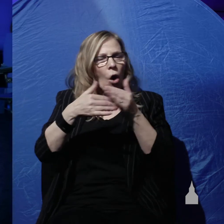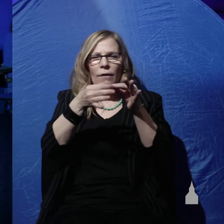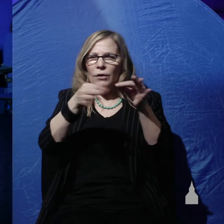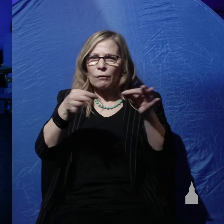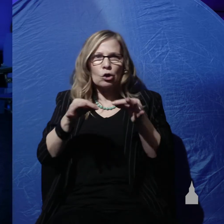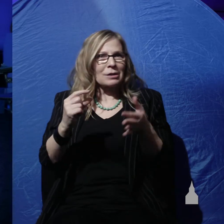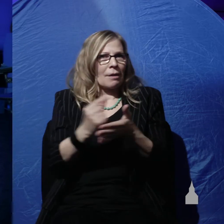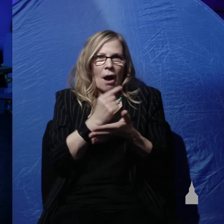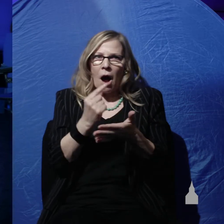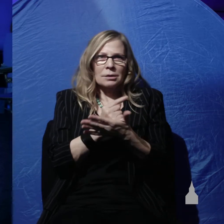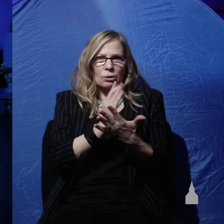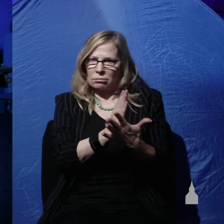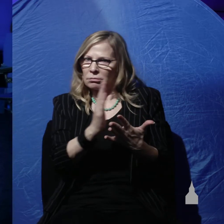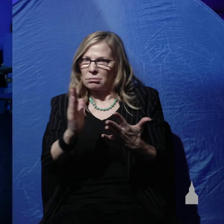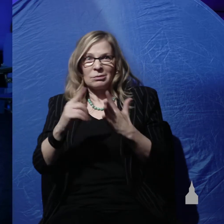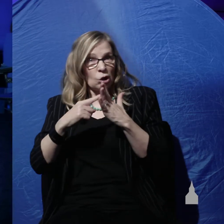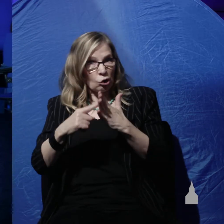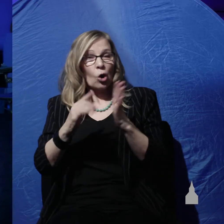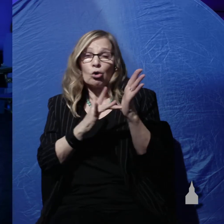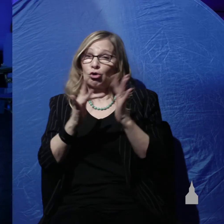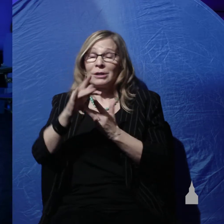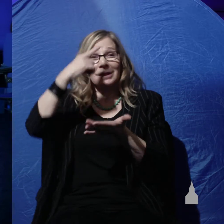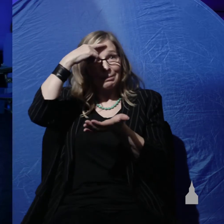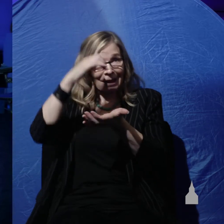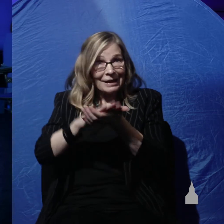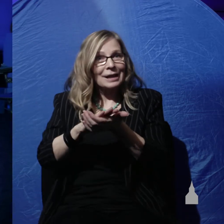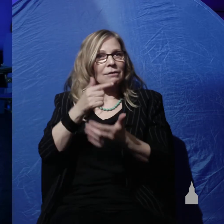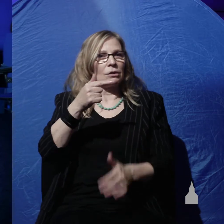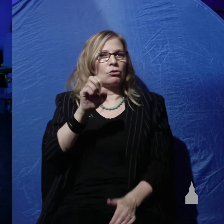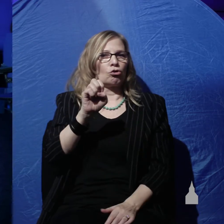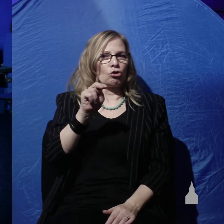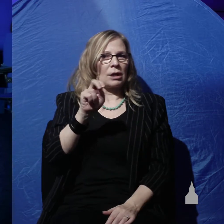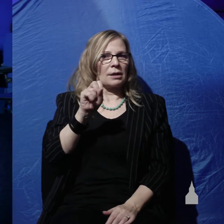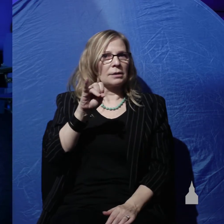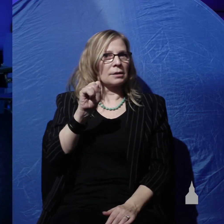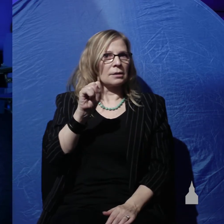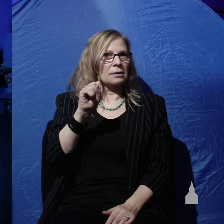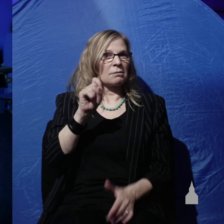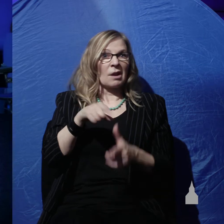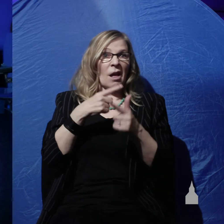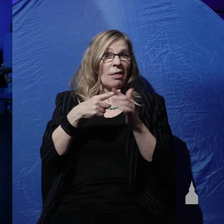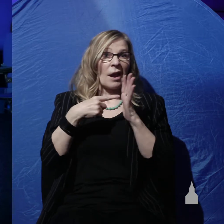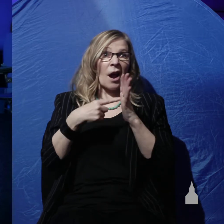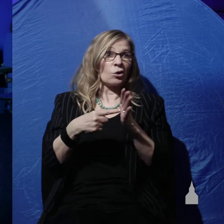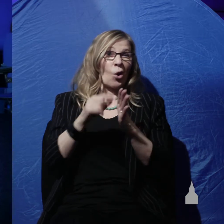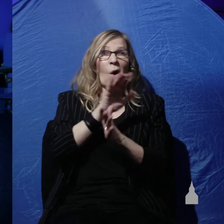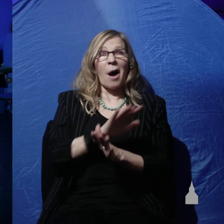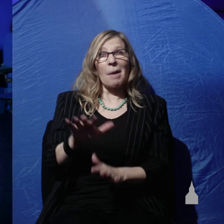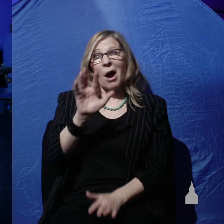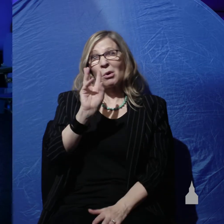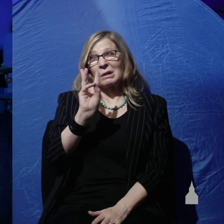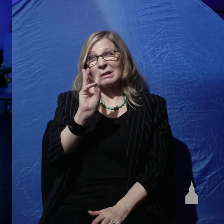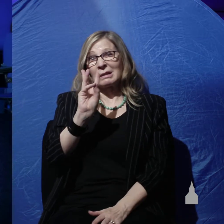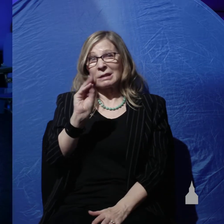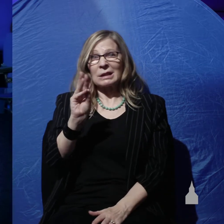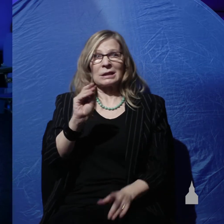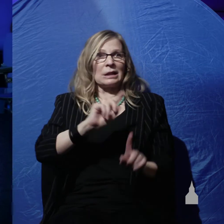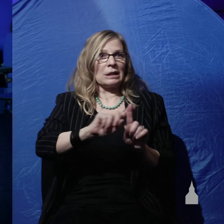the Gospels that reveal that Jesus believed Genesis, and then I show about 60 authors who